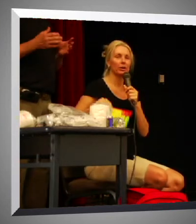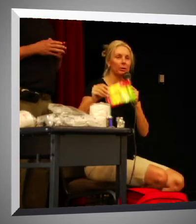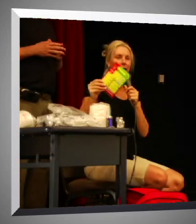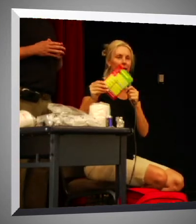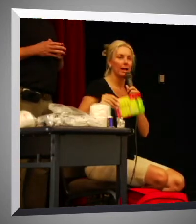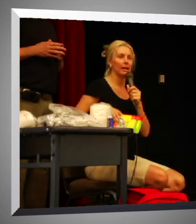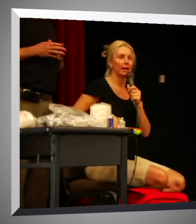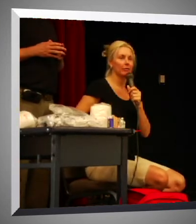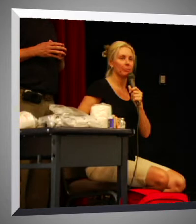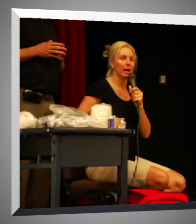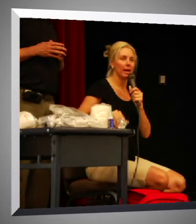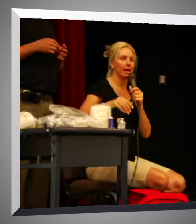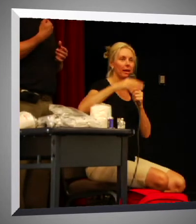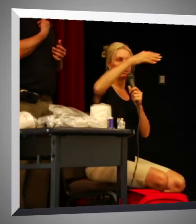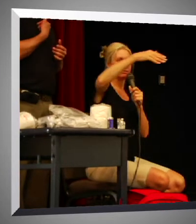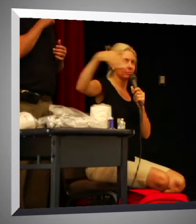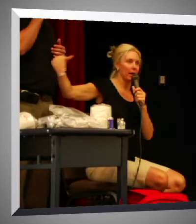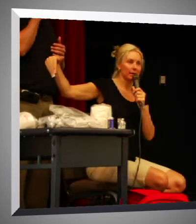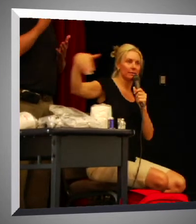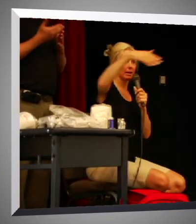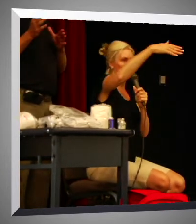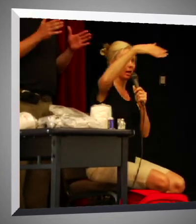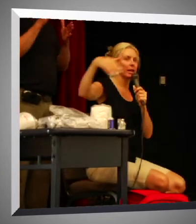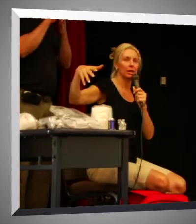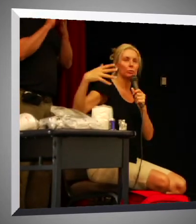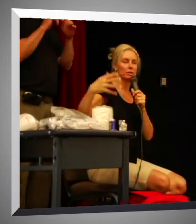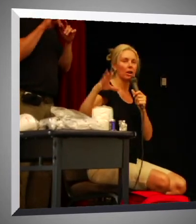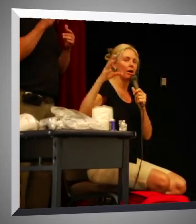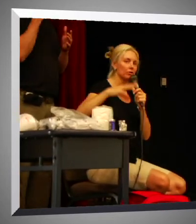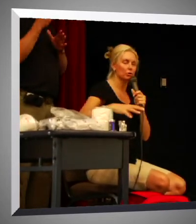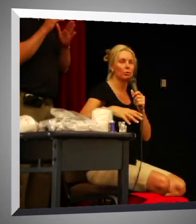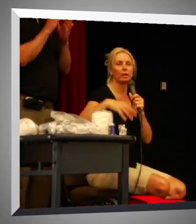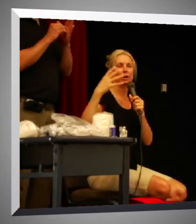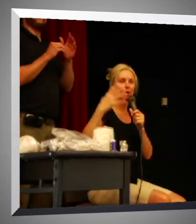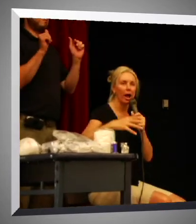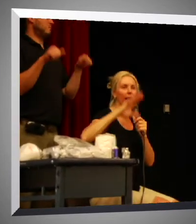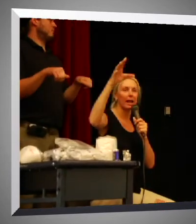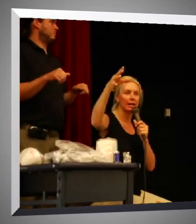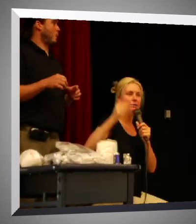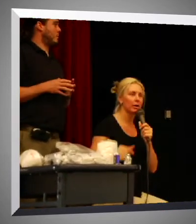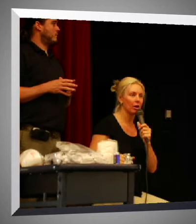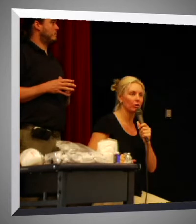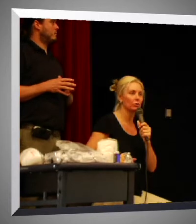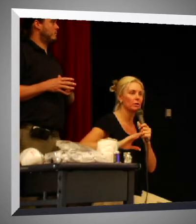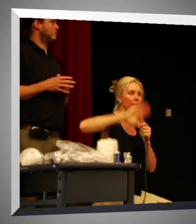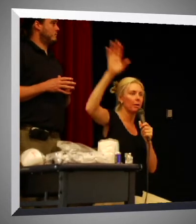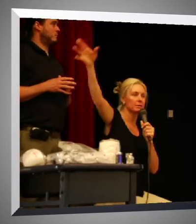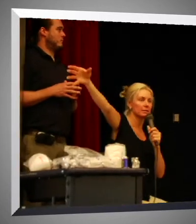good plan. Like if my, my line here was cut off, the school here, I can't get to my daughter, who's on the opposite